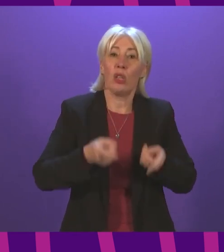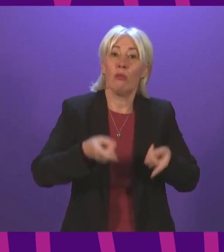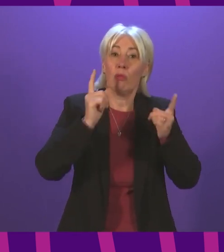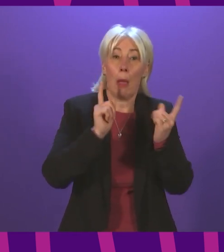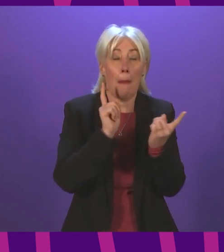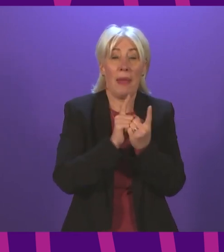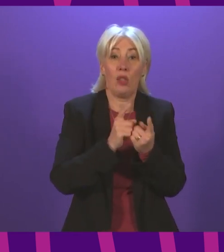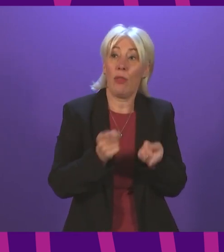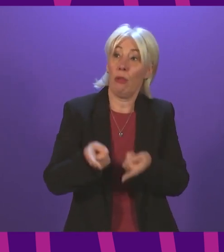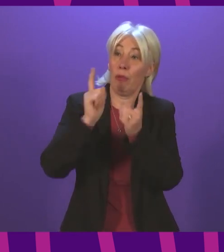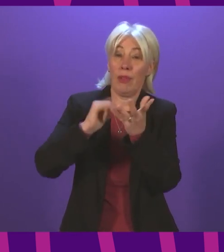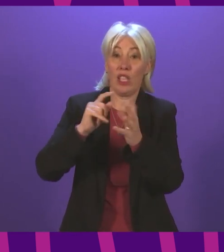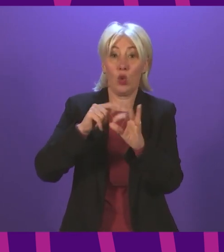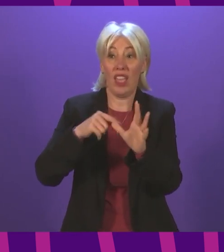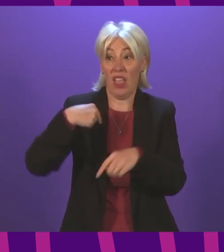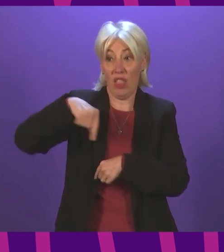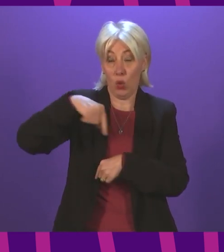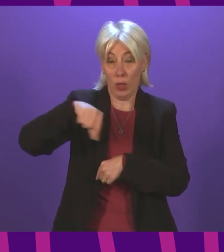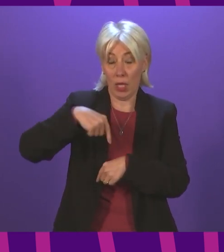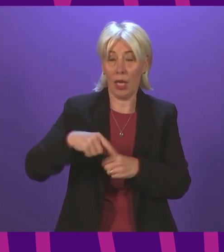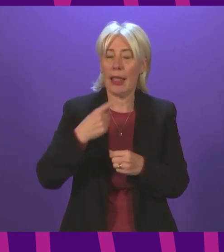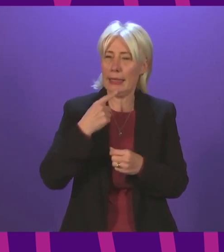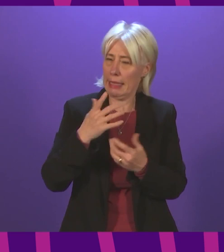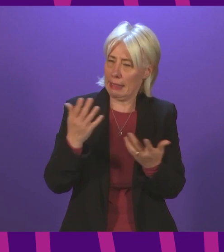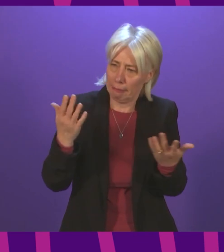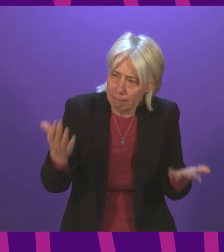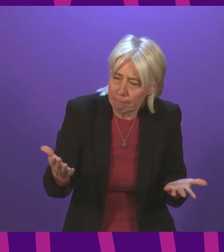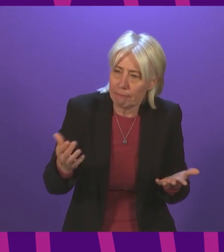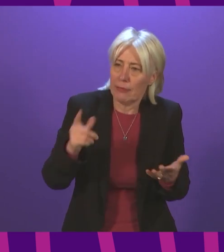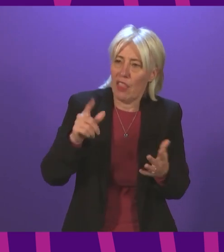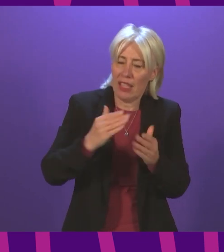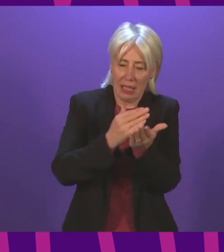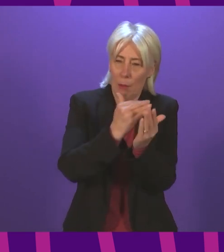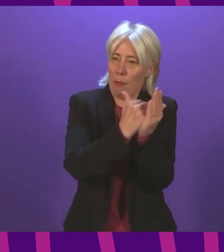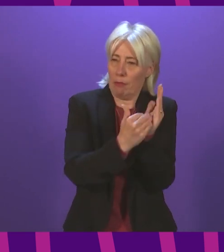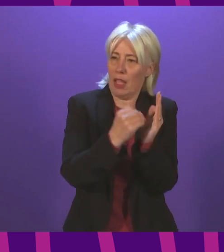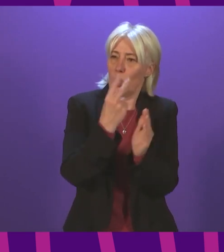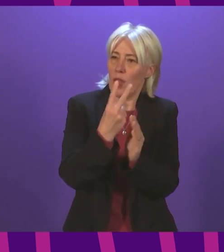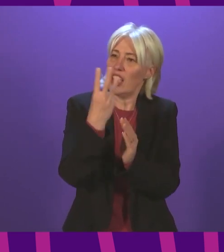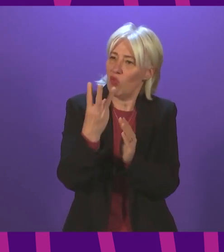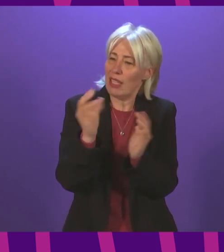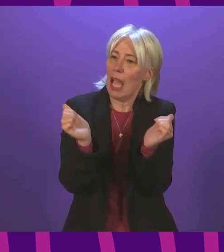Executive of the SQA earlier this week and impressed upon her the need to deliver against this Section 23 agreement.